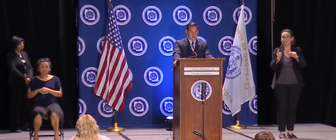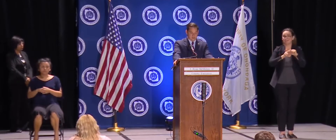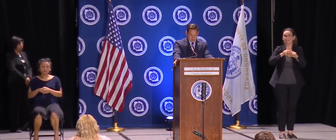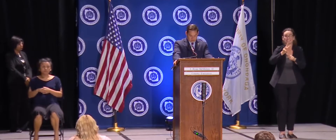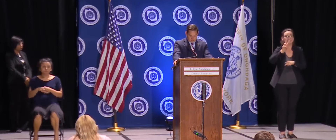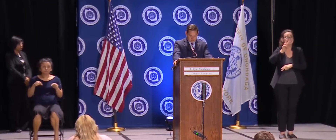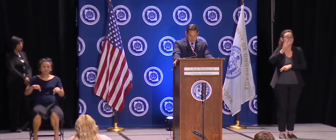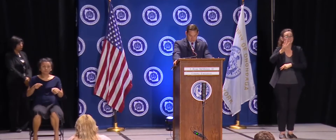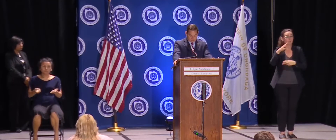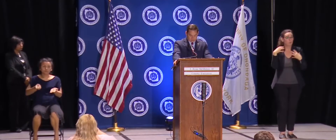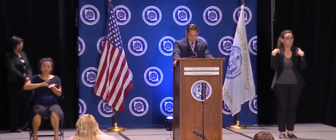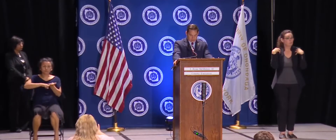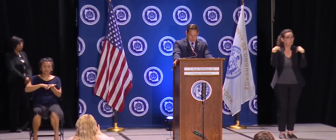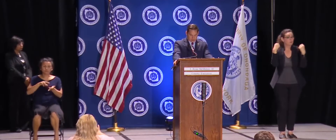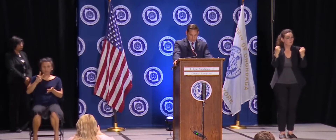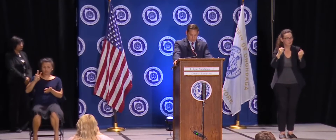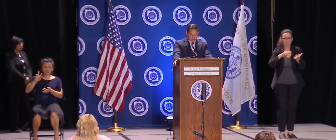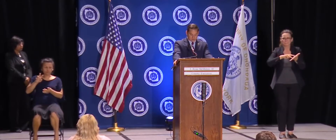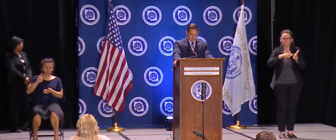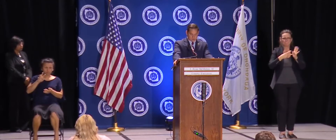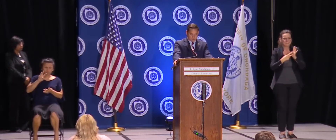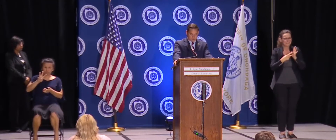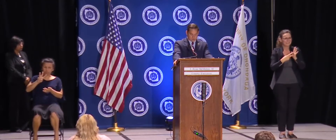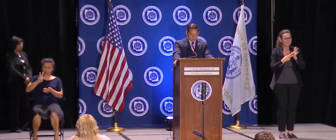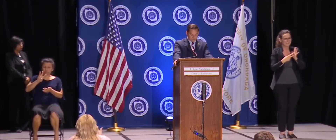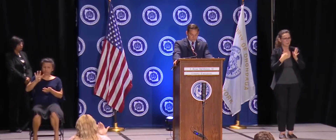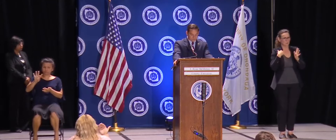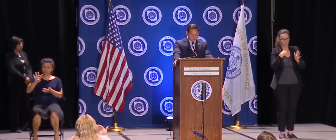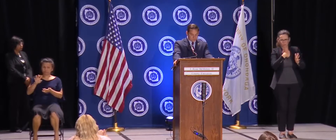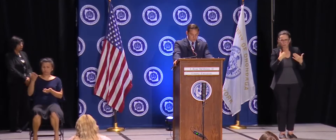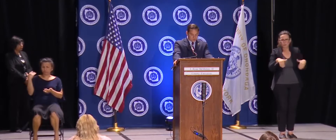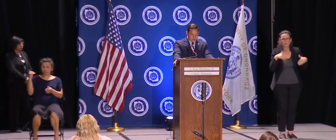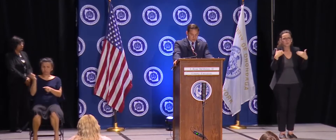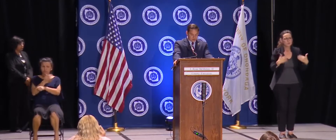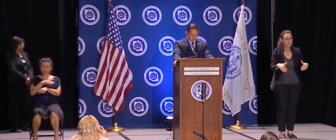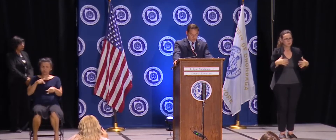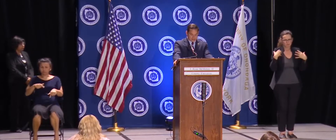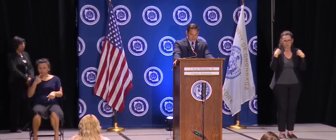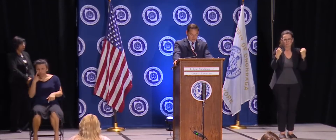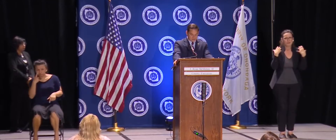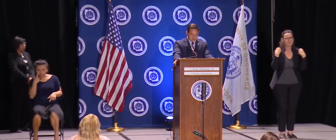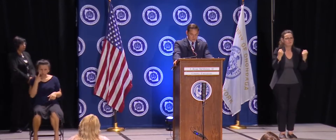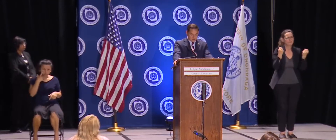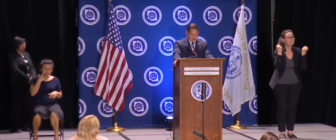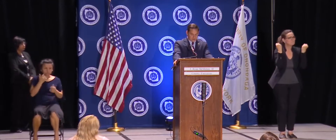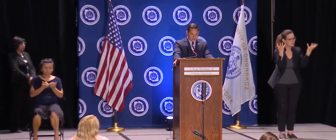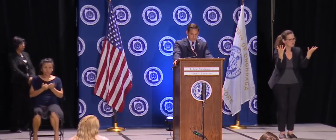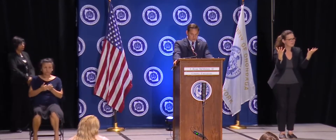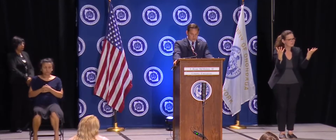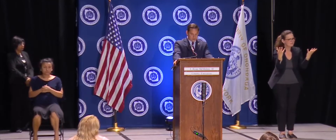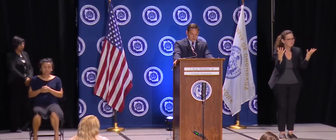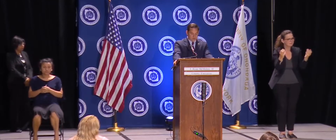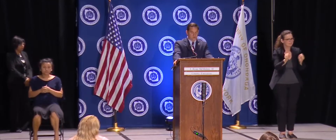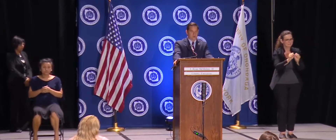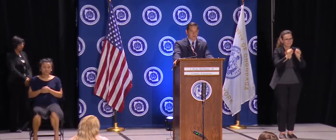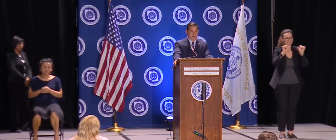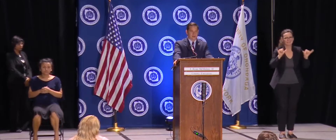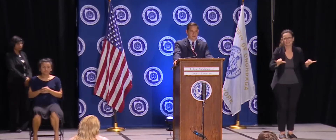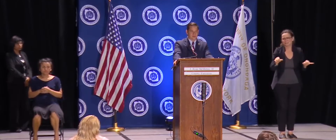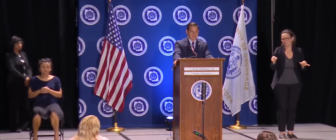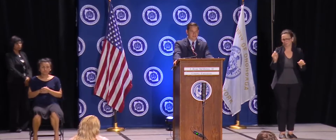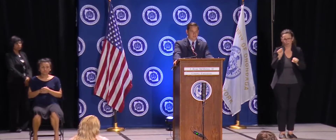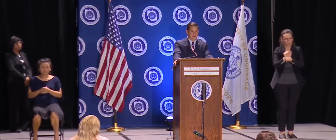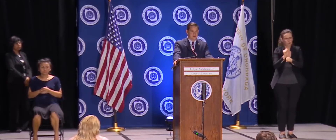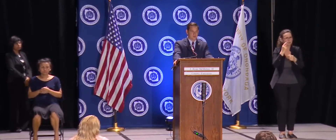getting many of our residents recovered and through that system. But that's very good. 123